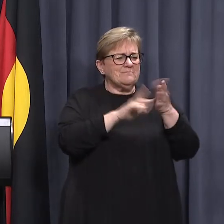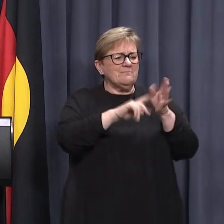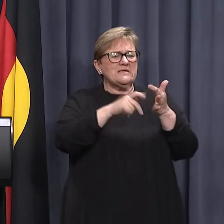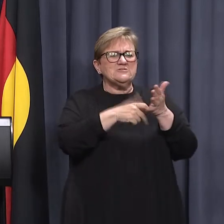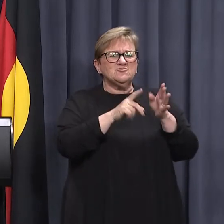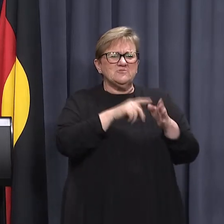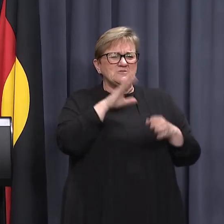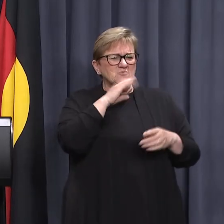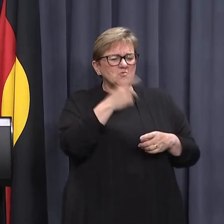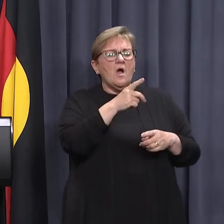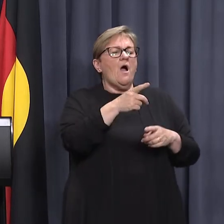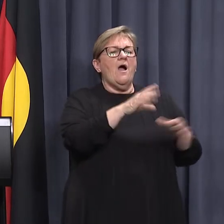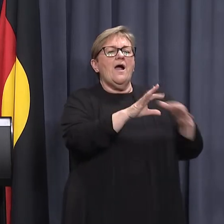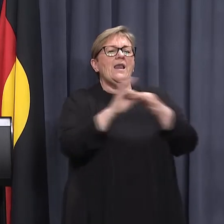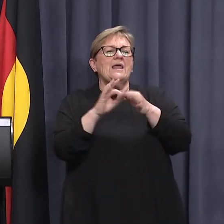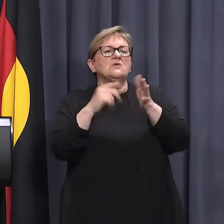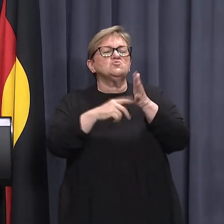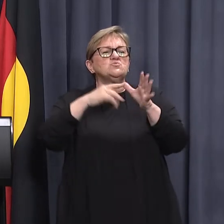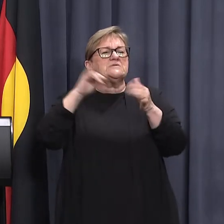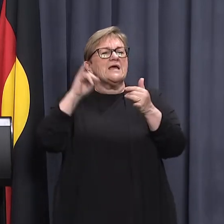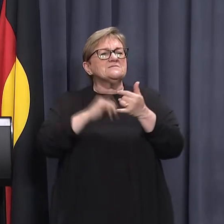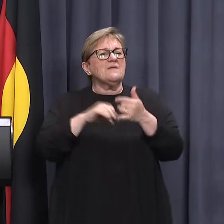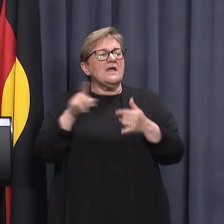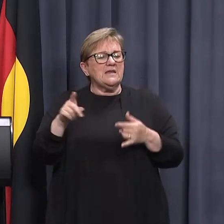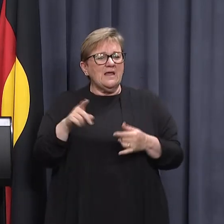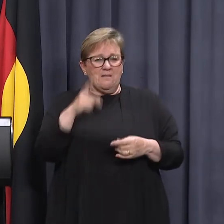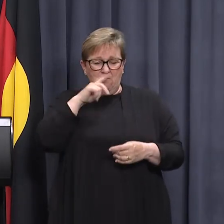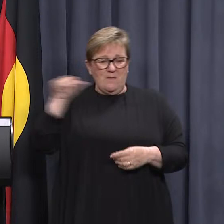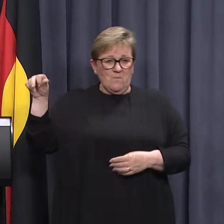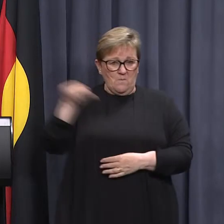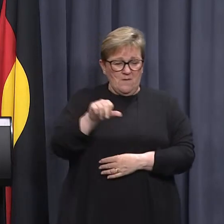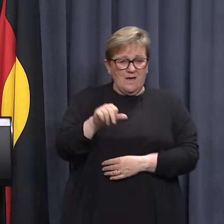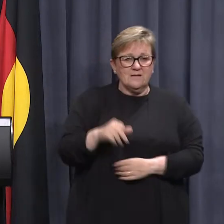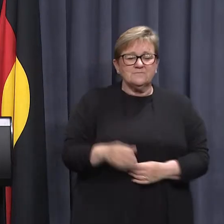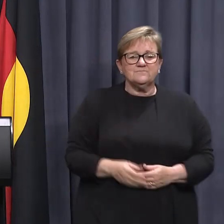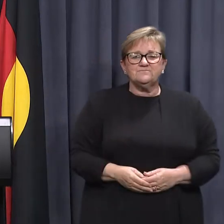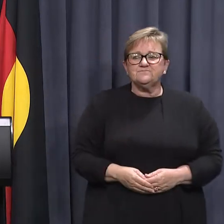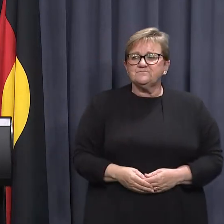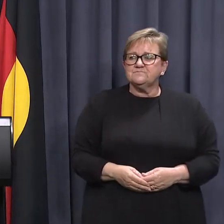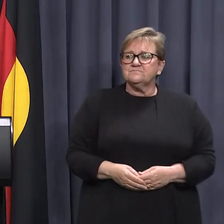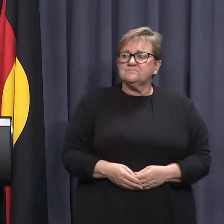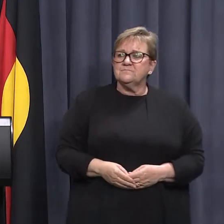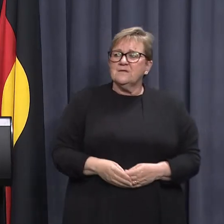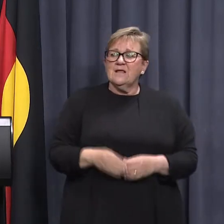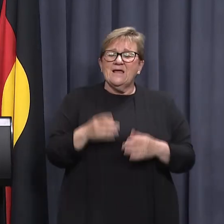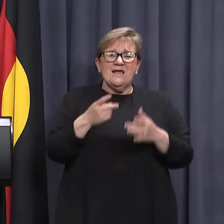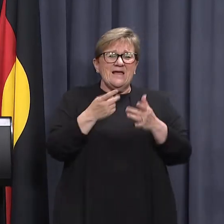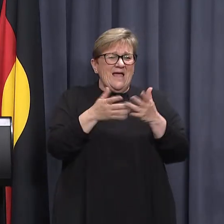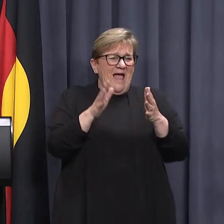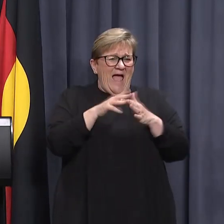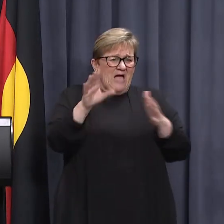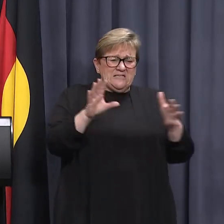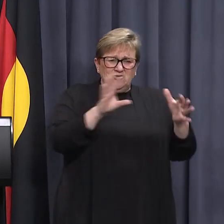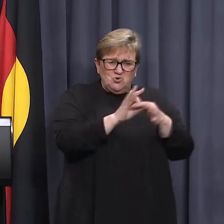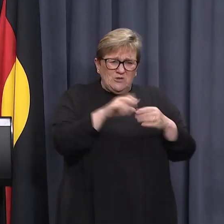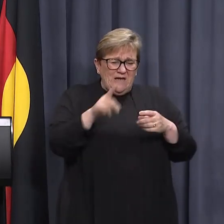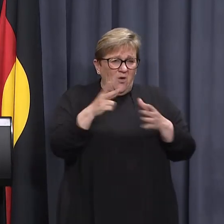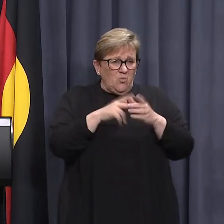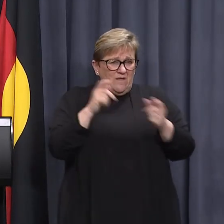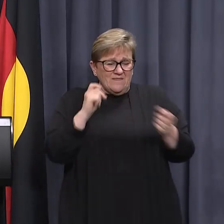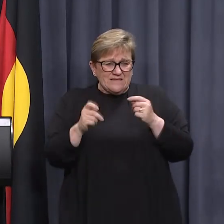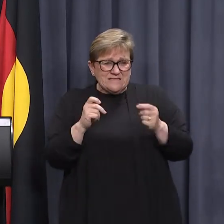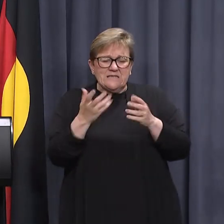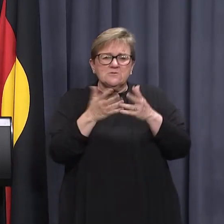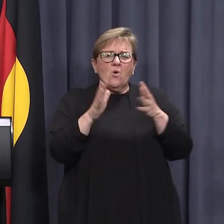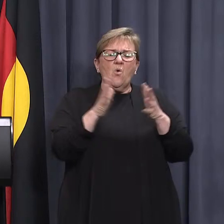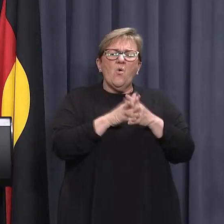linked to the Tasmanian return person. So in connecting it, was that just genomically connected